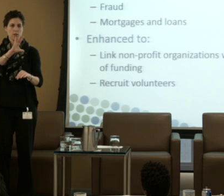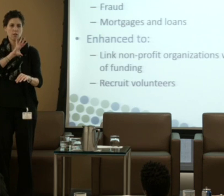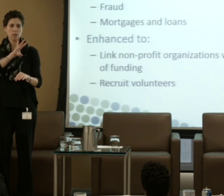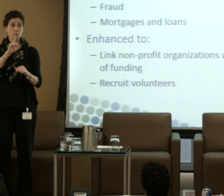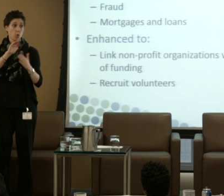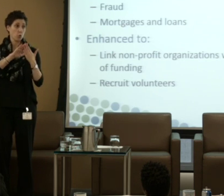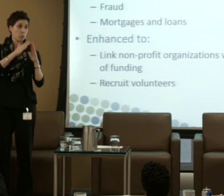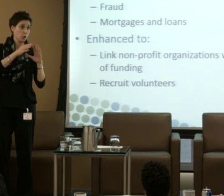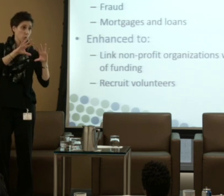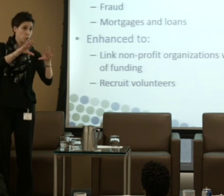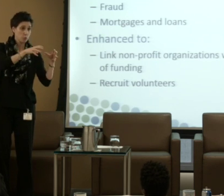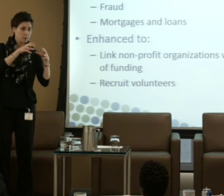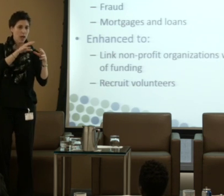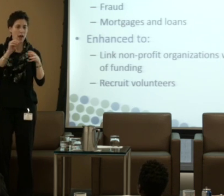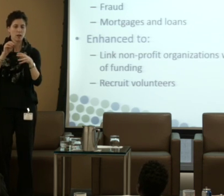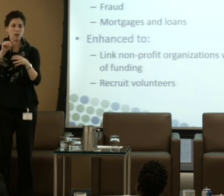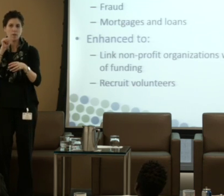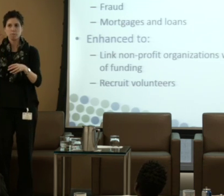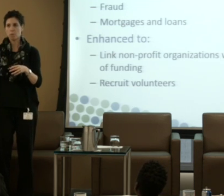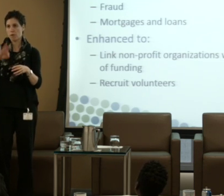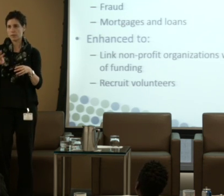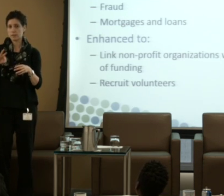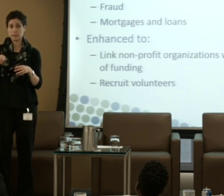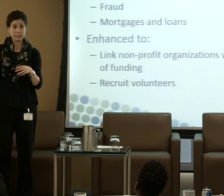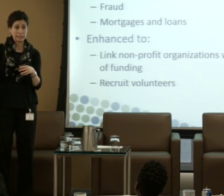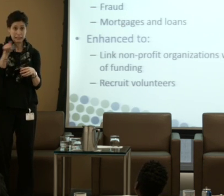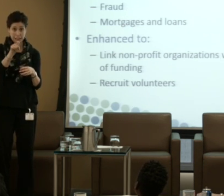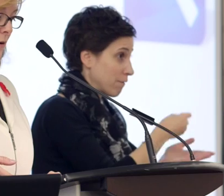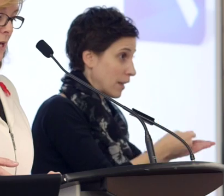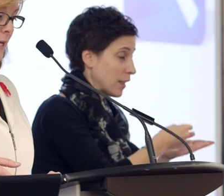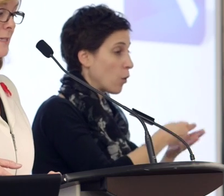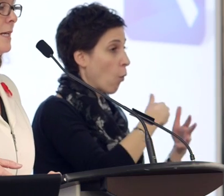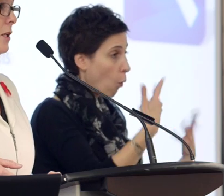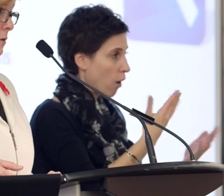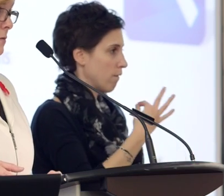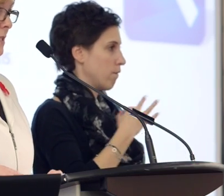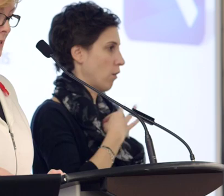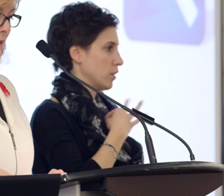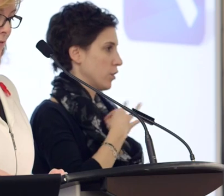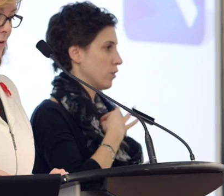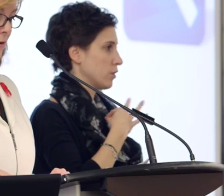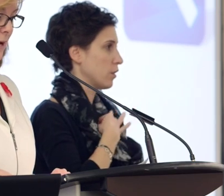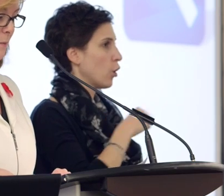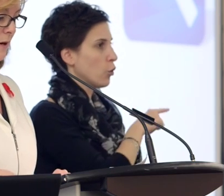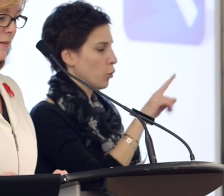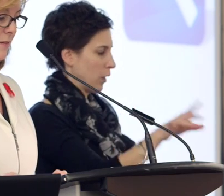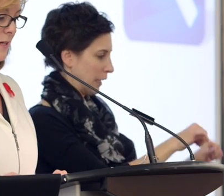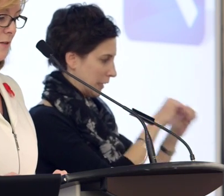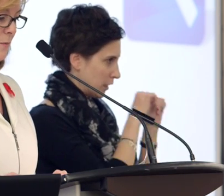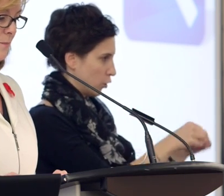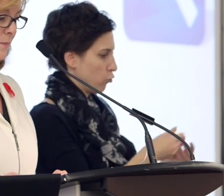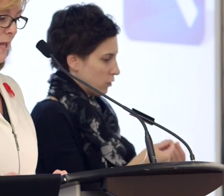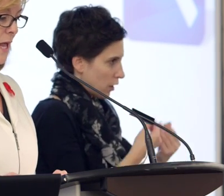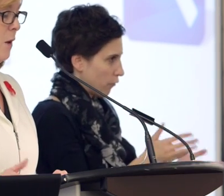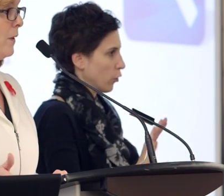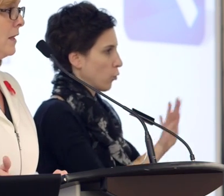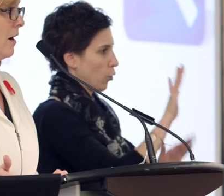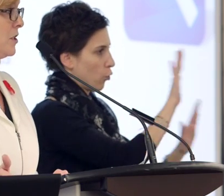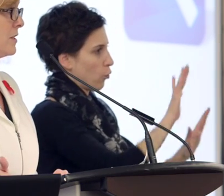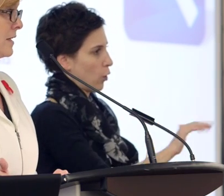looking for funding or volunteers, so they can deliver, continue to deliver the great work that they do.